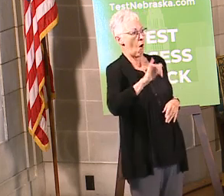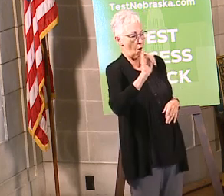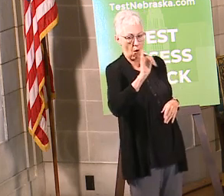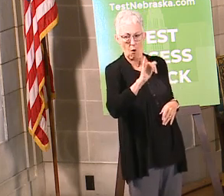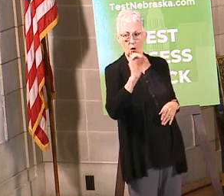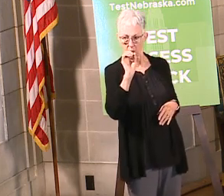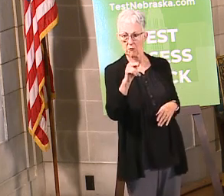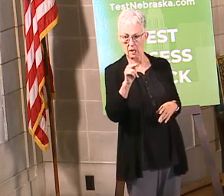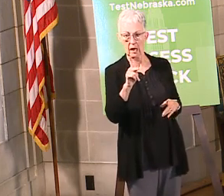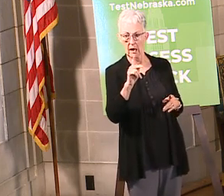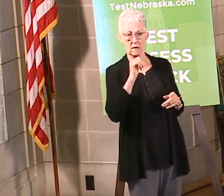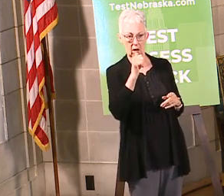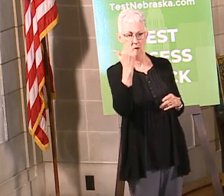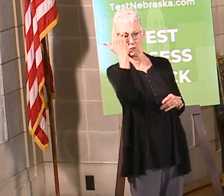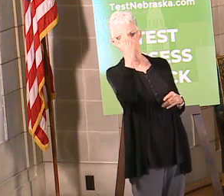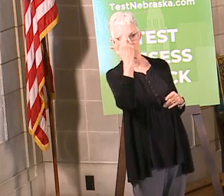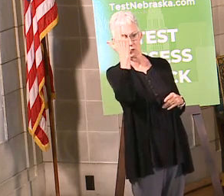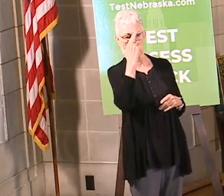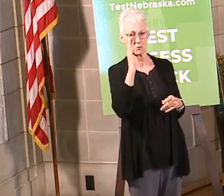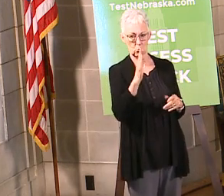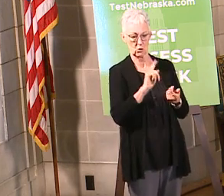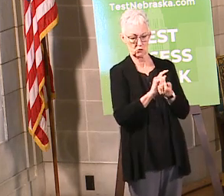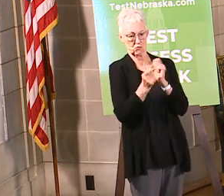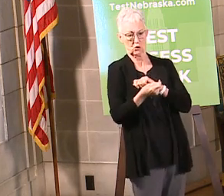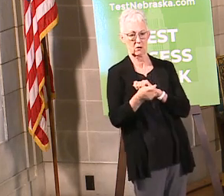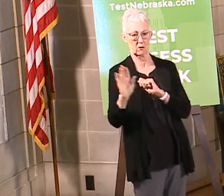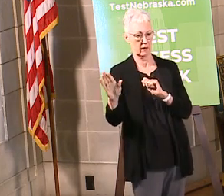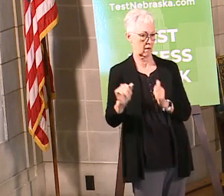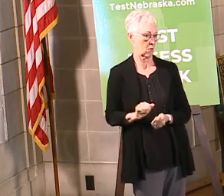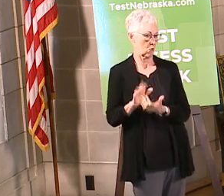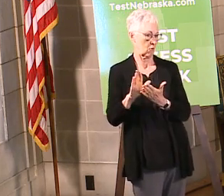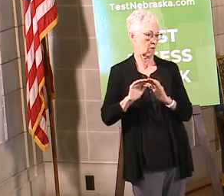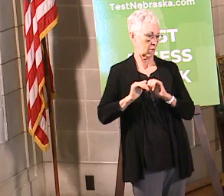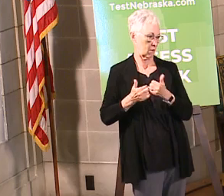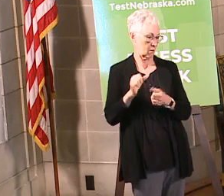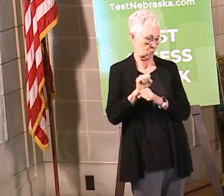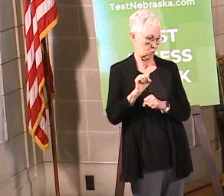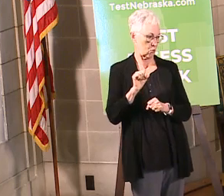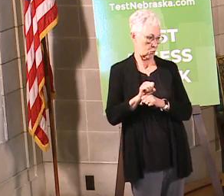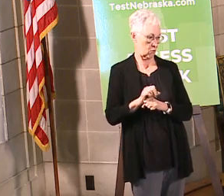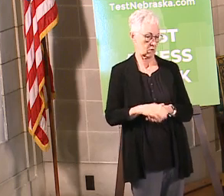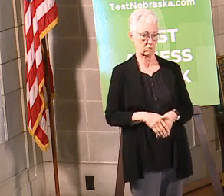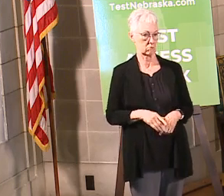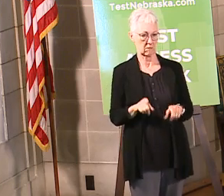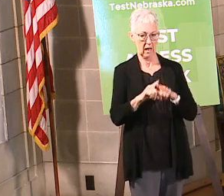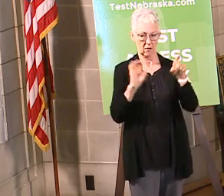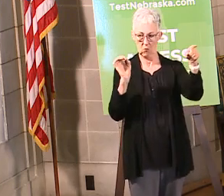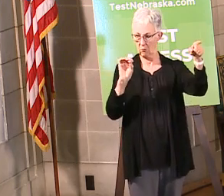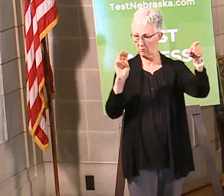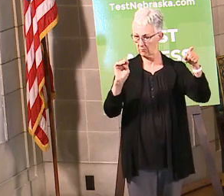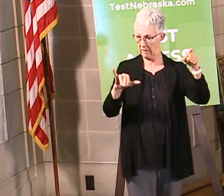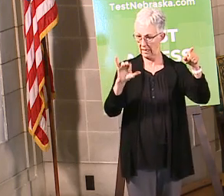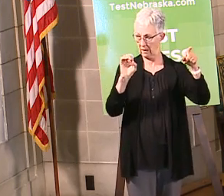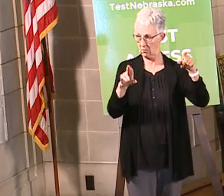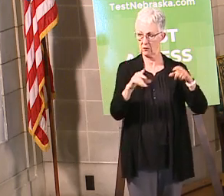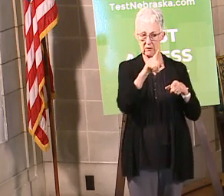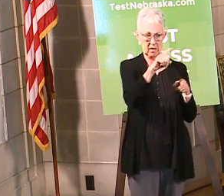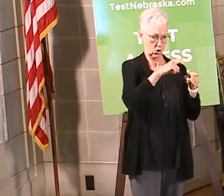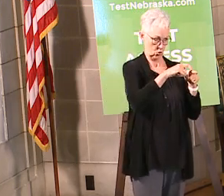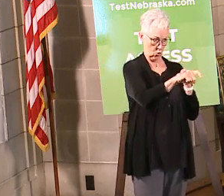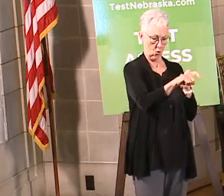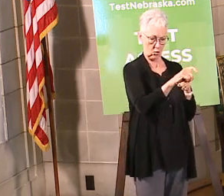Stothert, has worked with the big box stores in Omaha to get them to do, take more steps. They have, you know, when she reached out and called them, they were willing to do that.